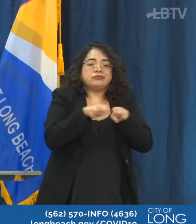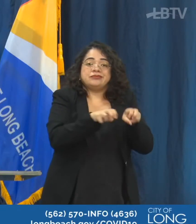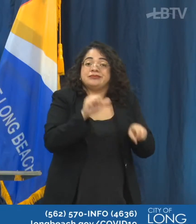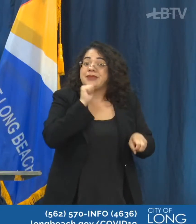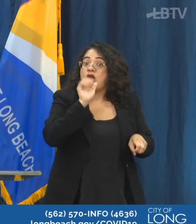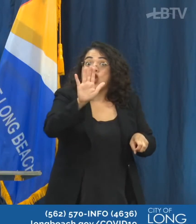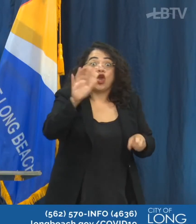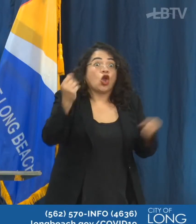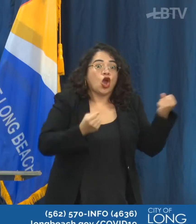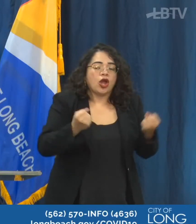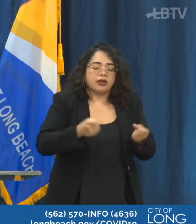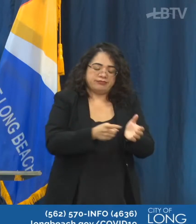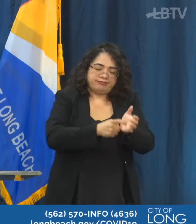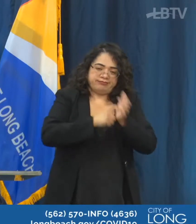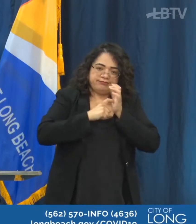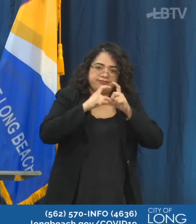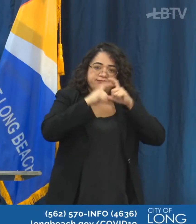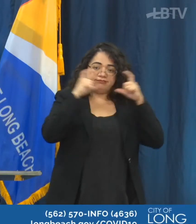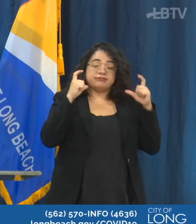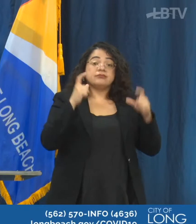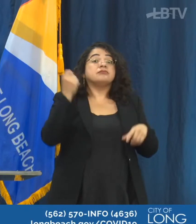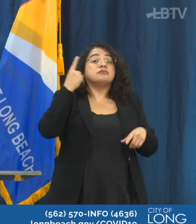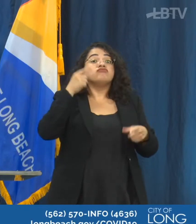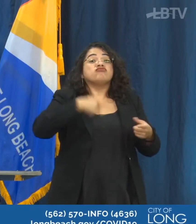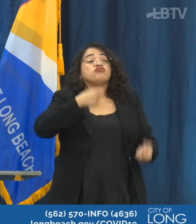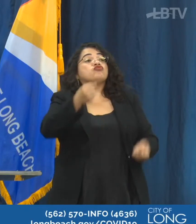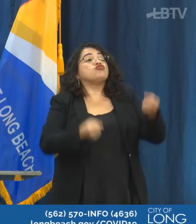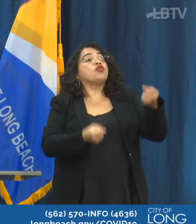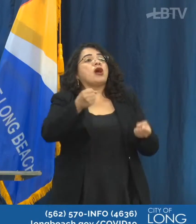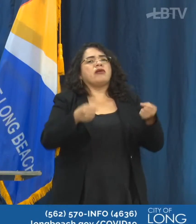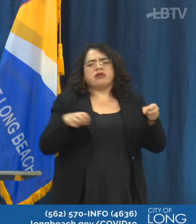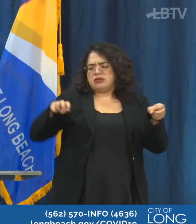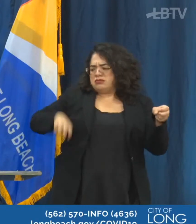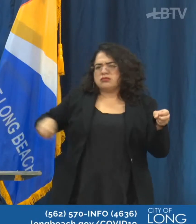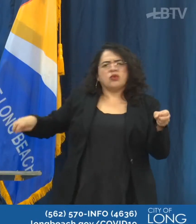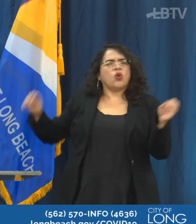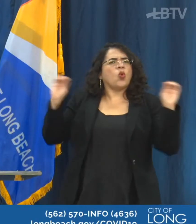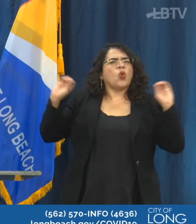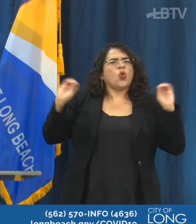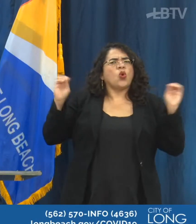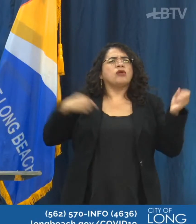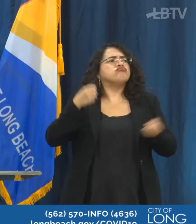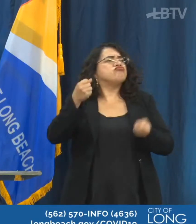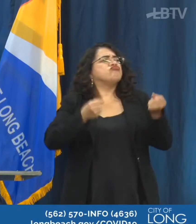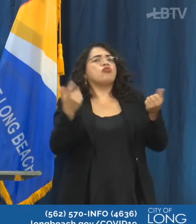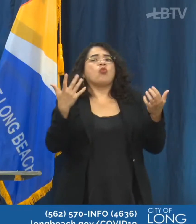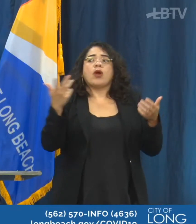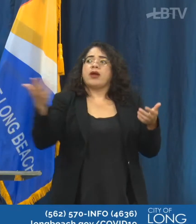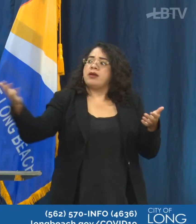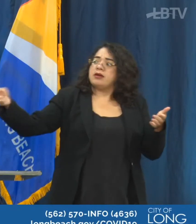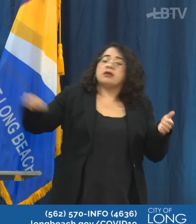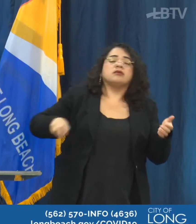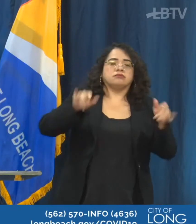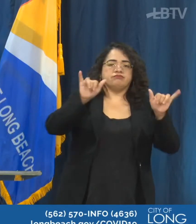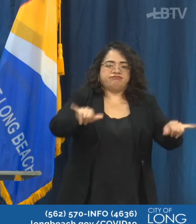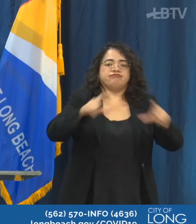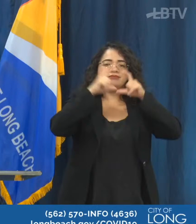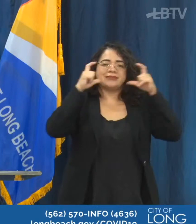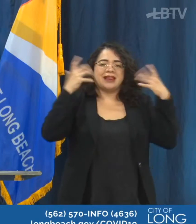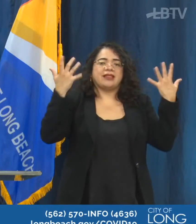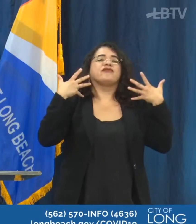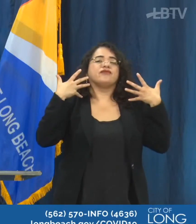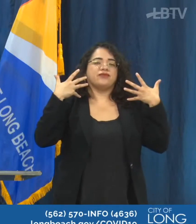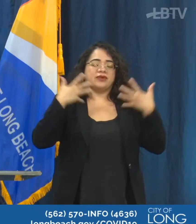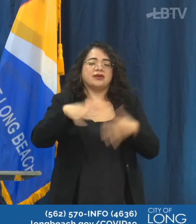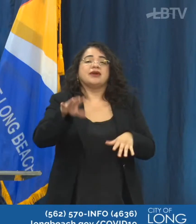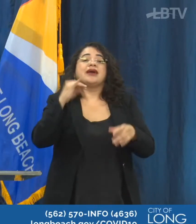you to wear them even when passengers are not present. While at work, when you're interacting with members of the public, preparing food, sharing common areas